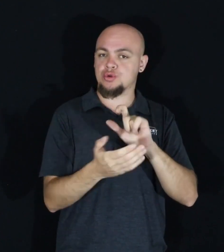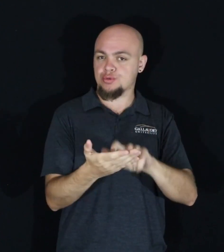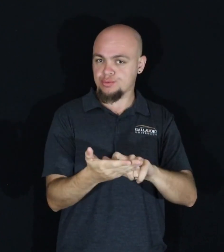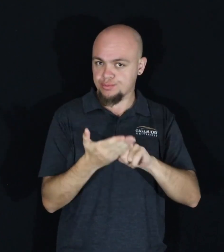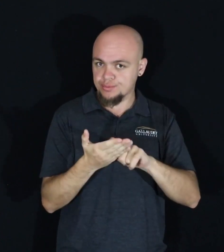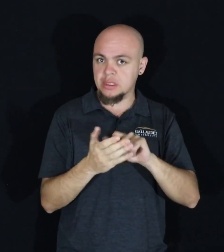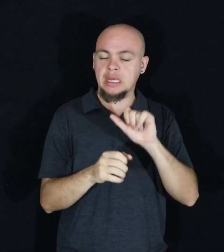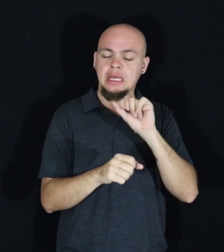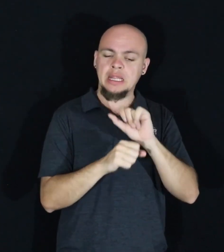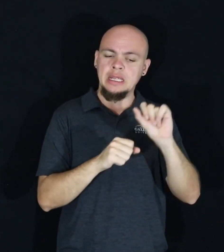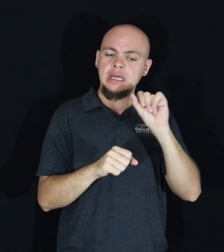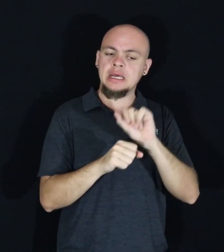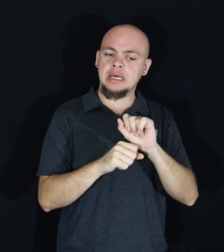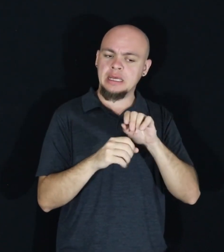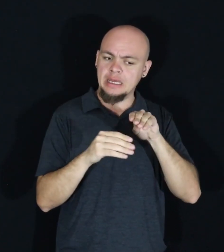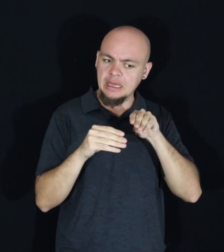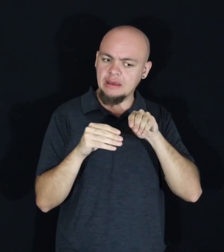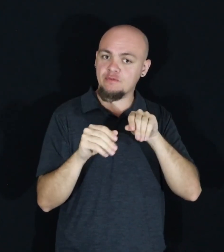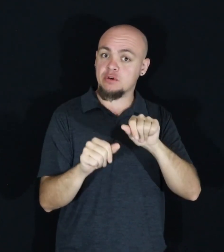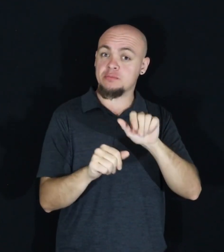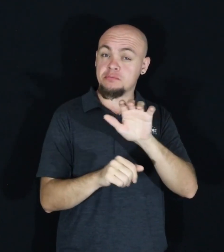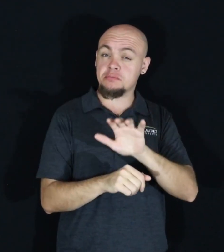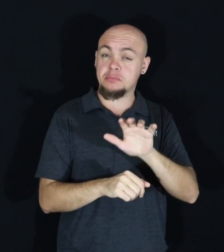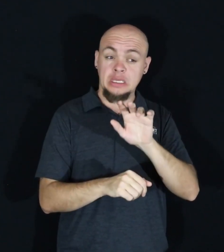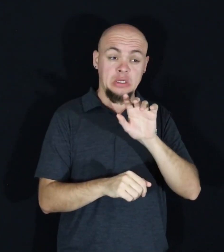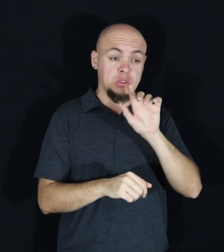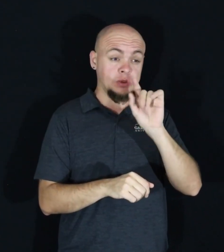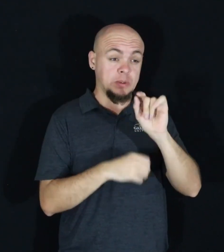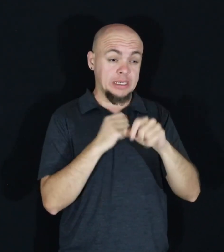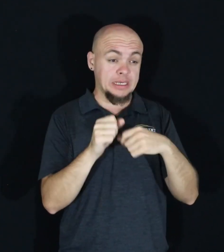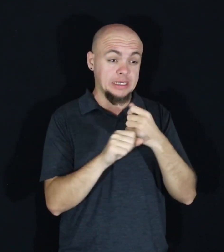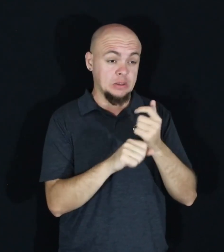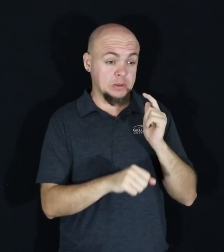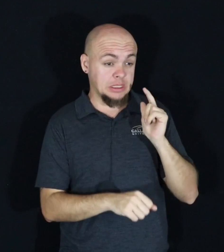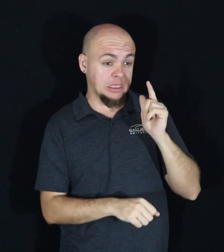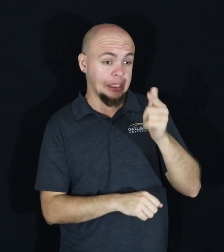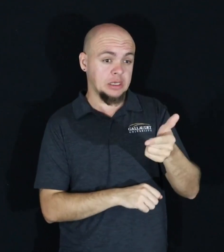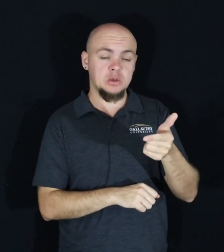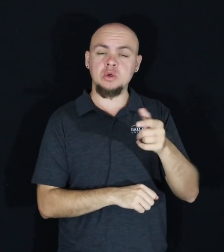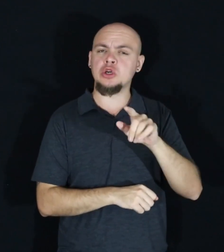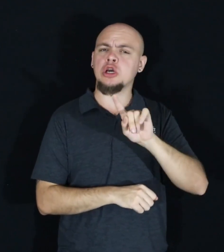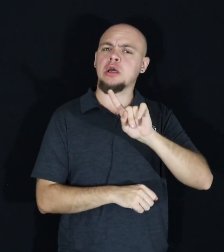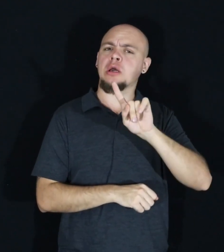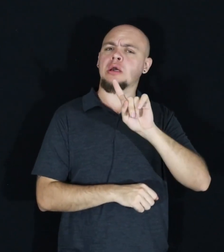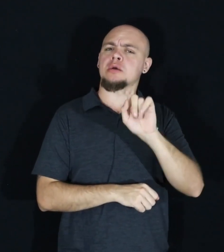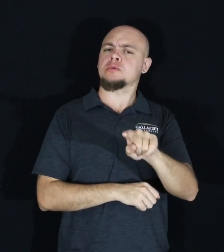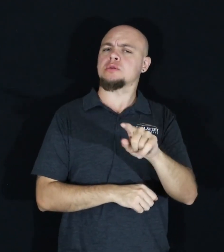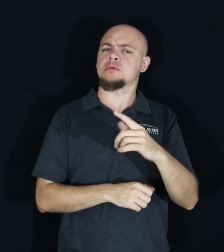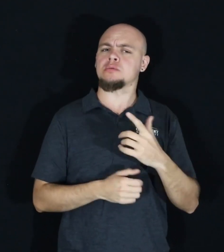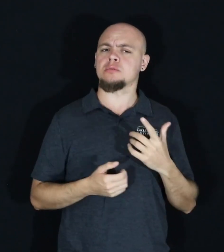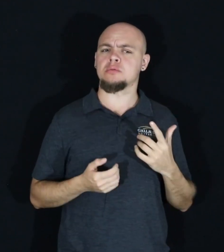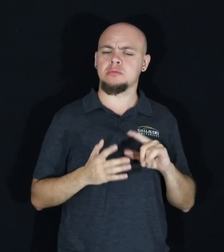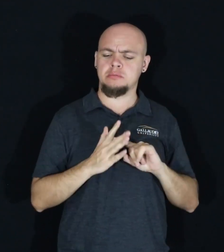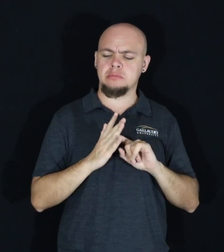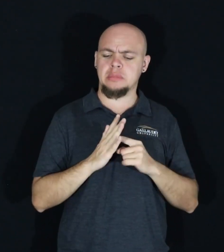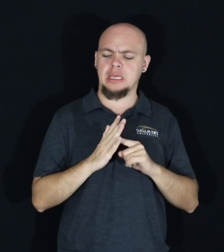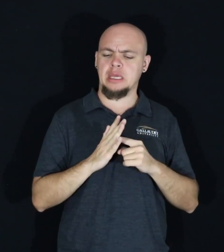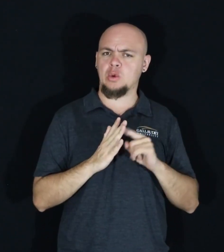effort. And nearly two decades later, we're still asking the question, where do we begin?